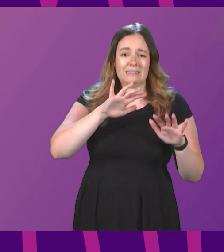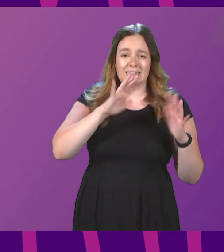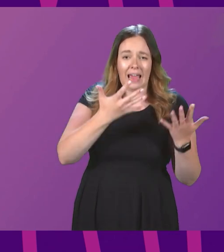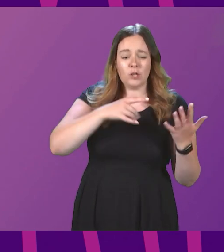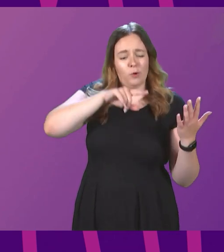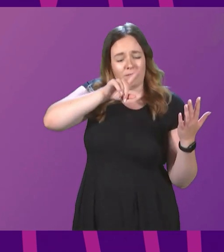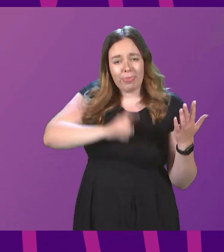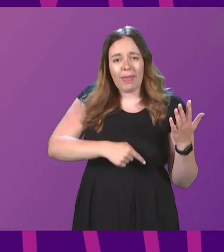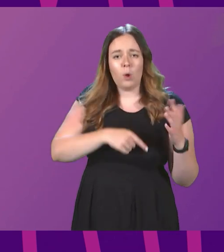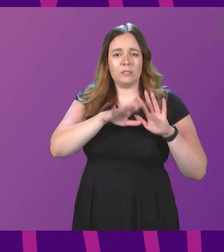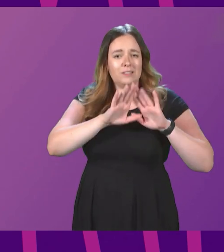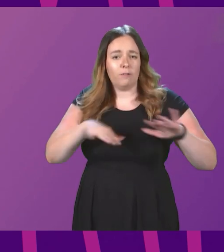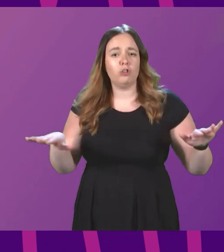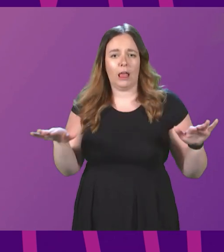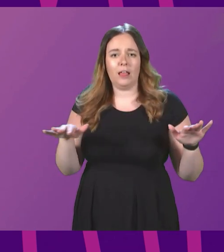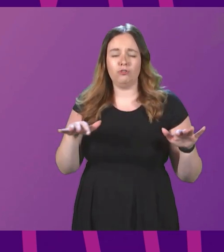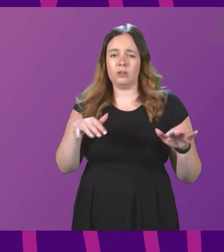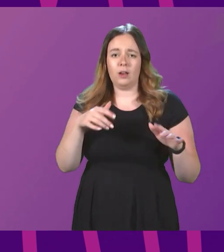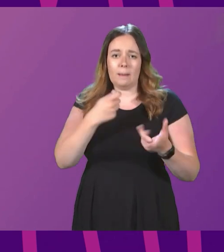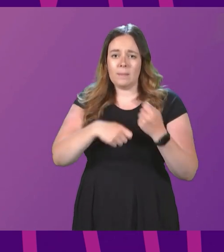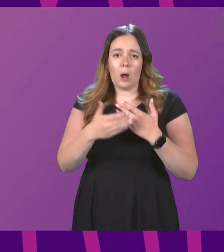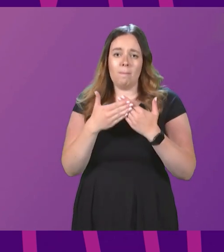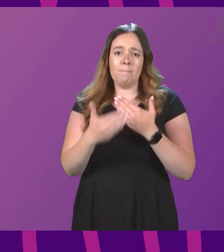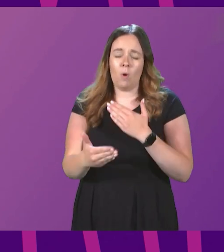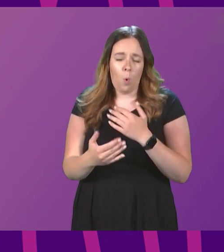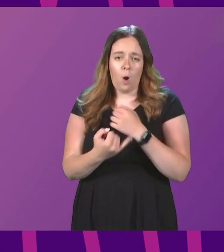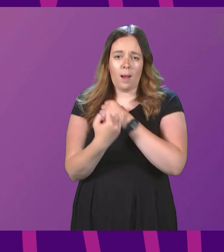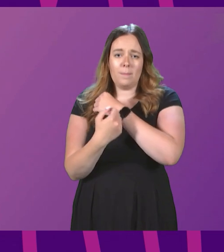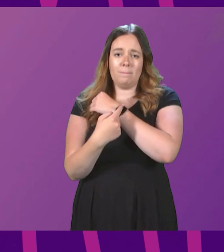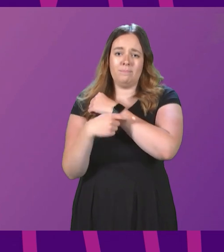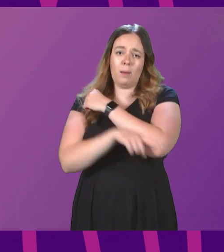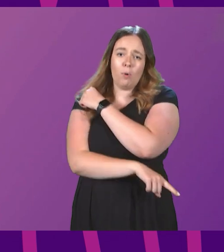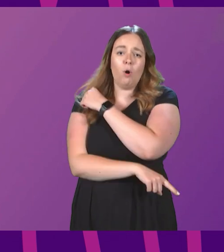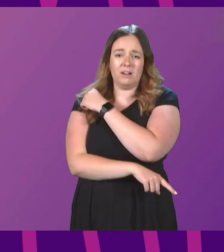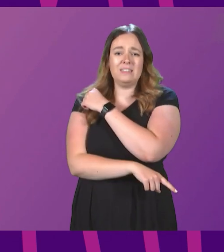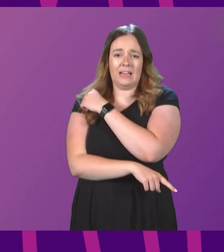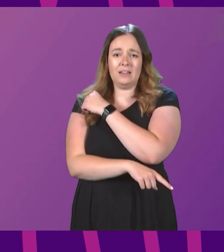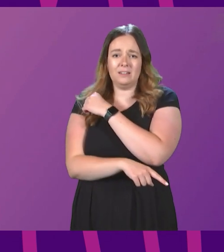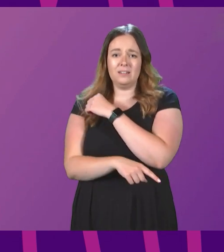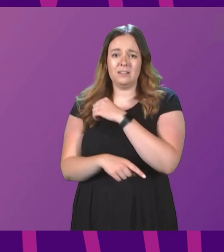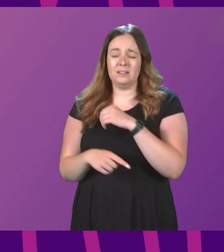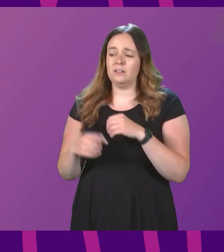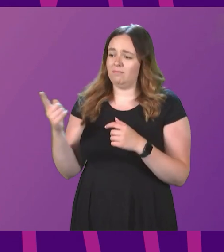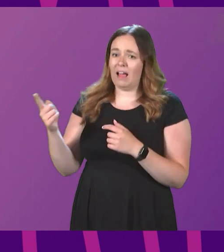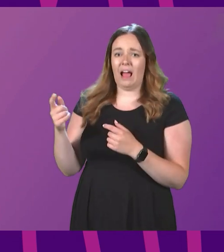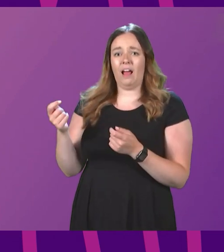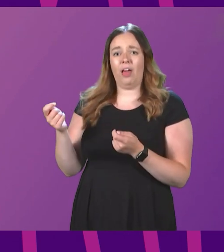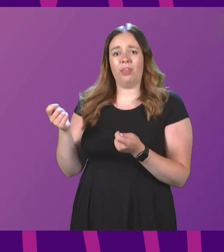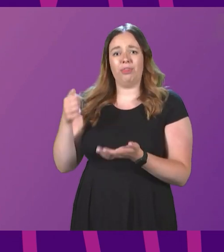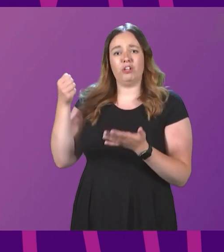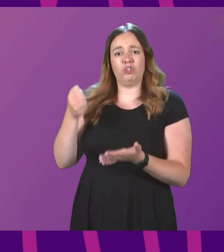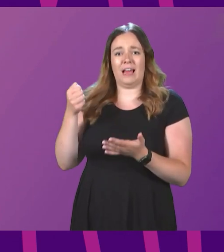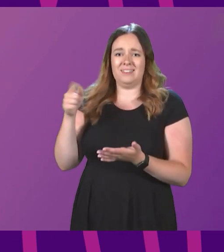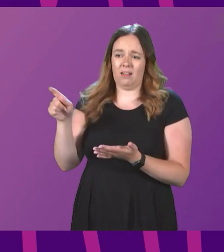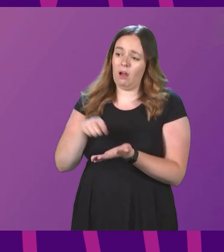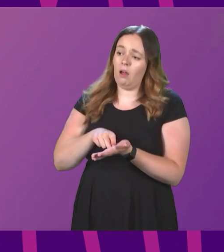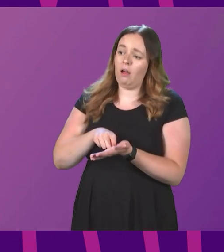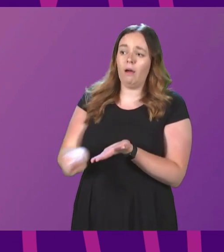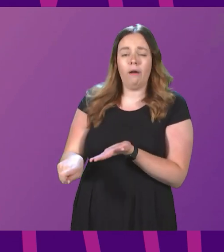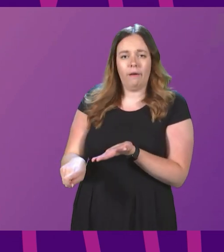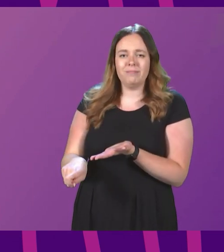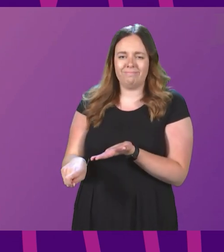children can be pushed deeper into poverty at the merest stroke of the Chancellor's pen. Presiding officer,